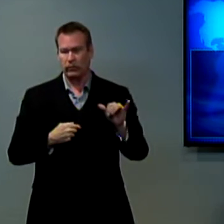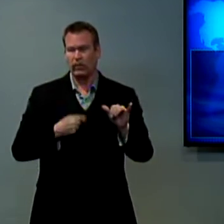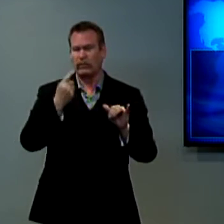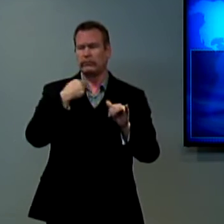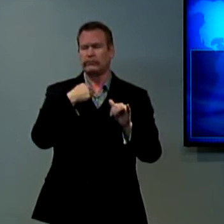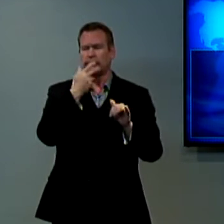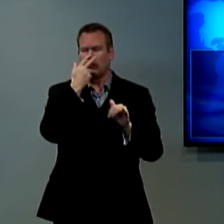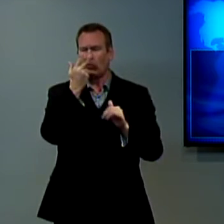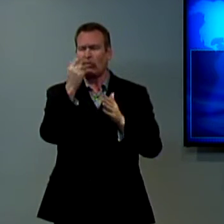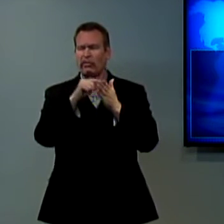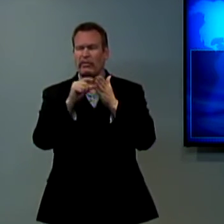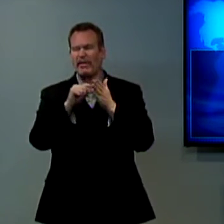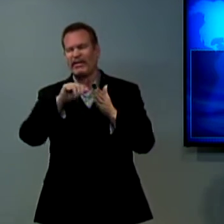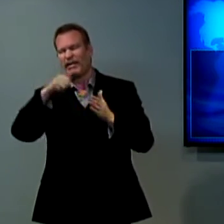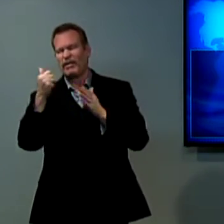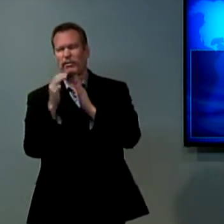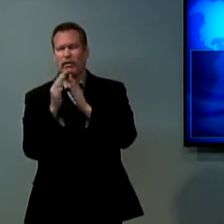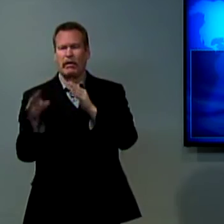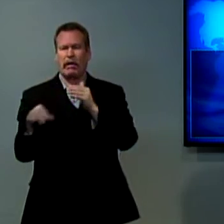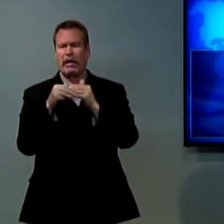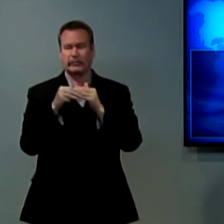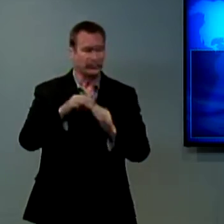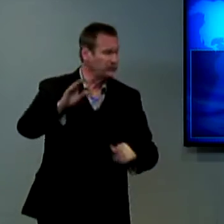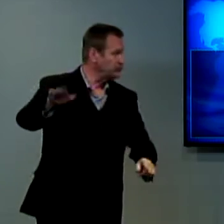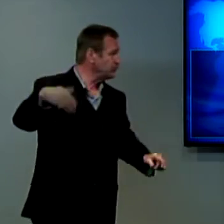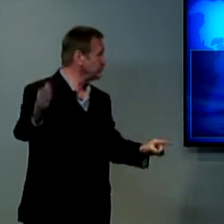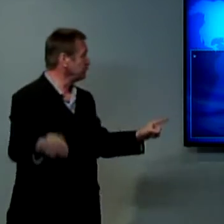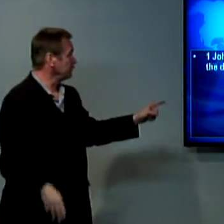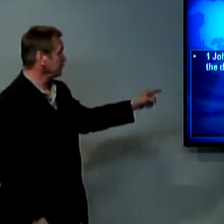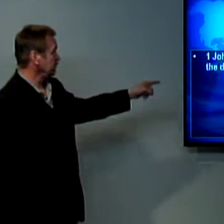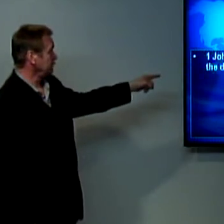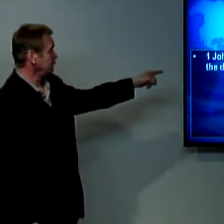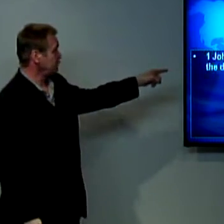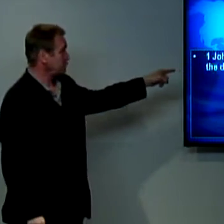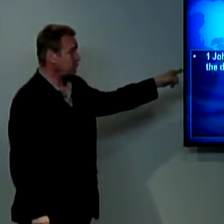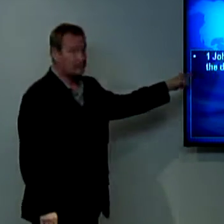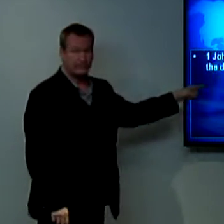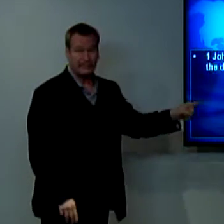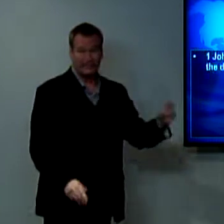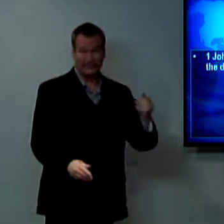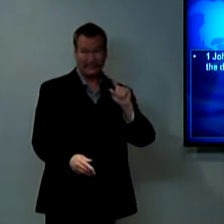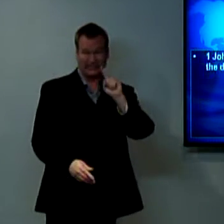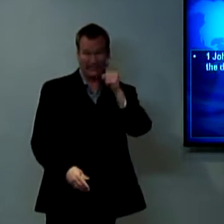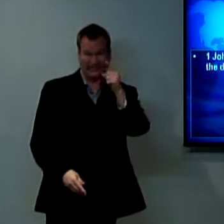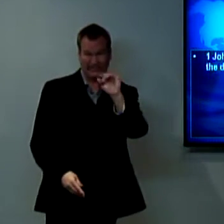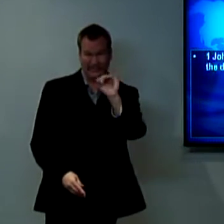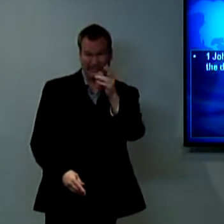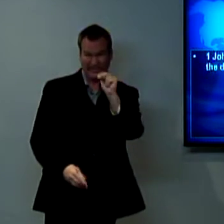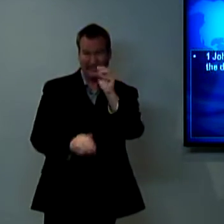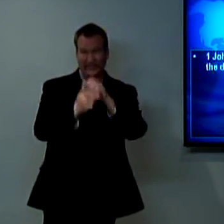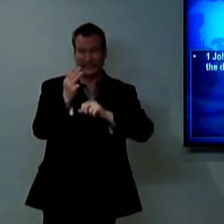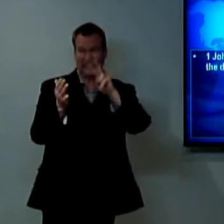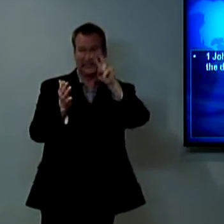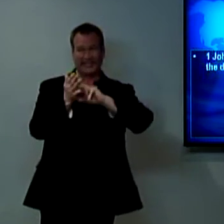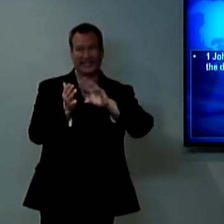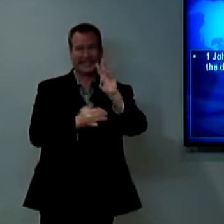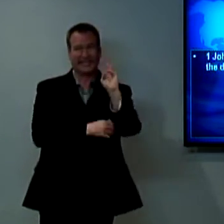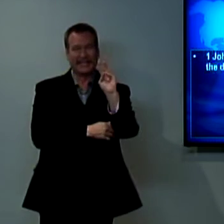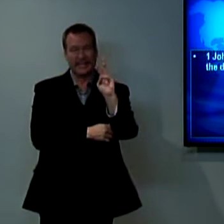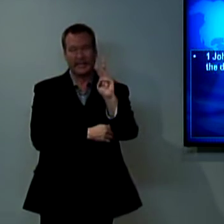book of 1 Thessalonians, and there's also something more. In 1 John chapter 1